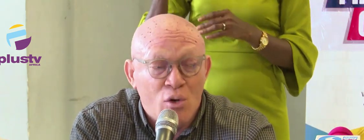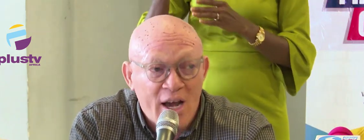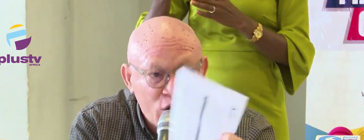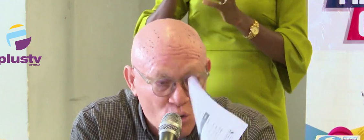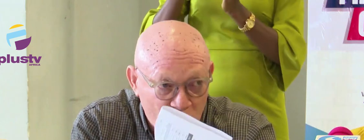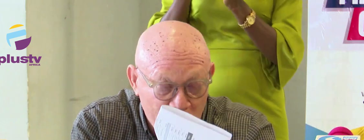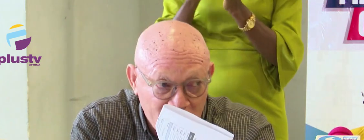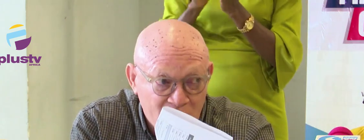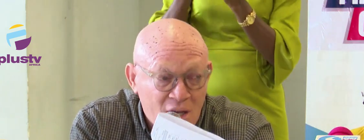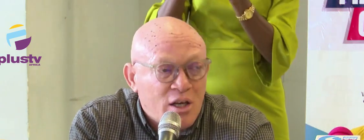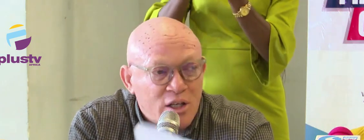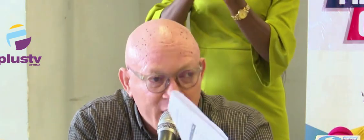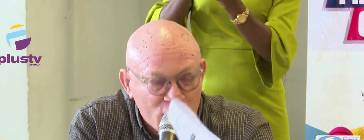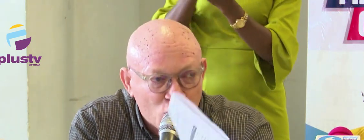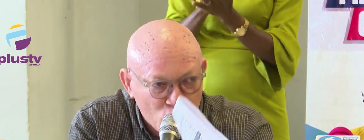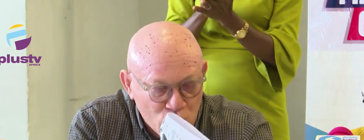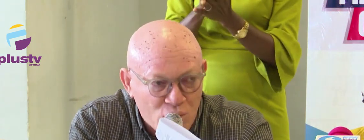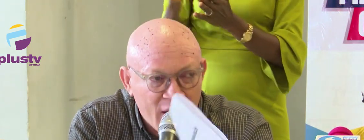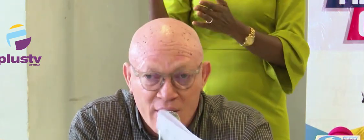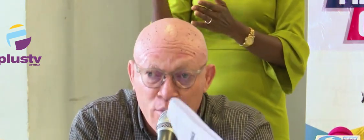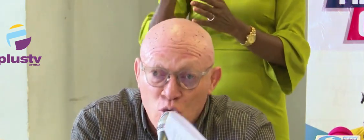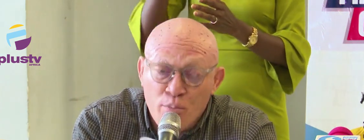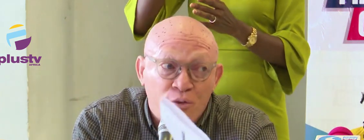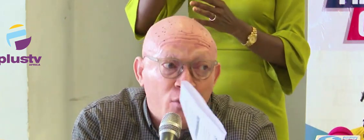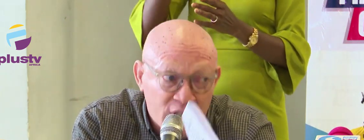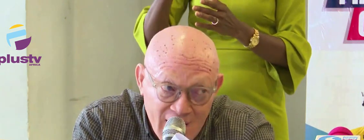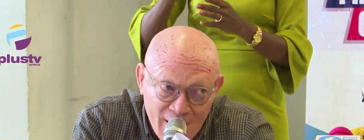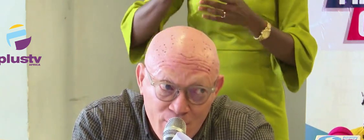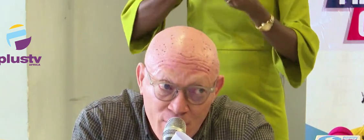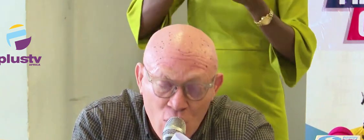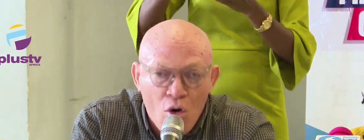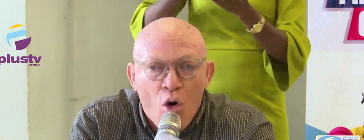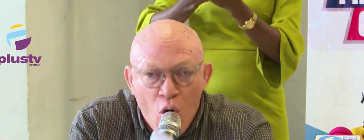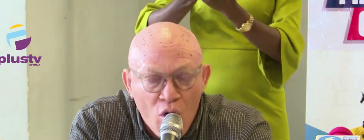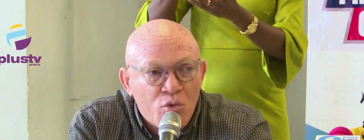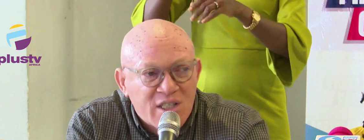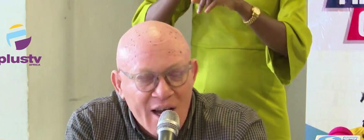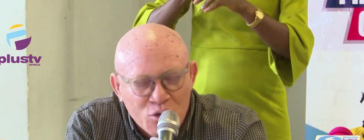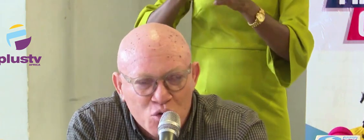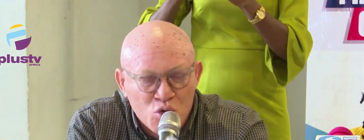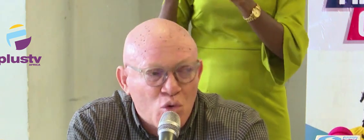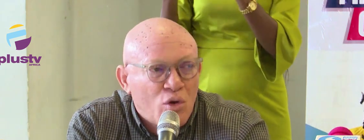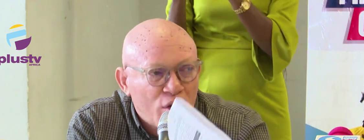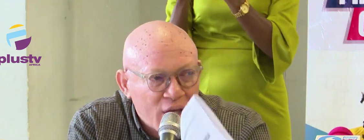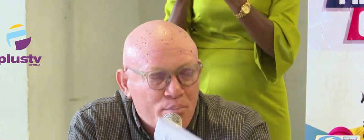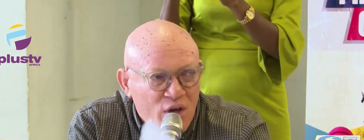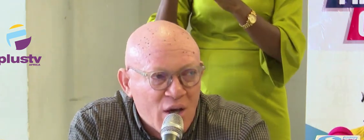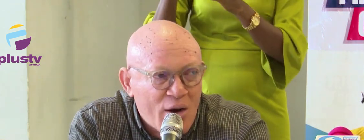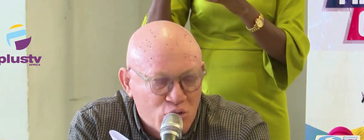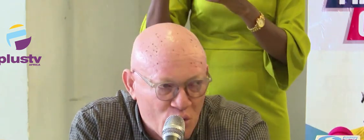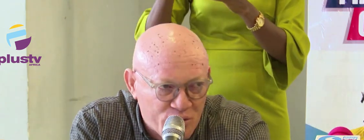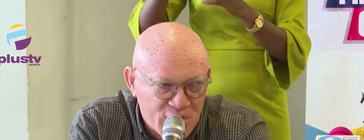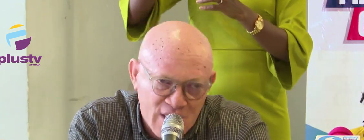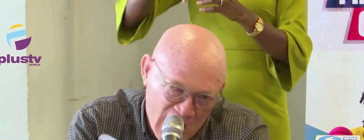particular document, they should let them know before time or reach out to the